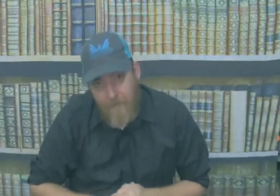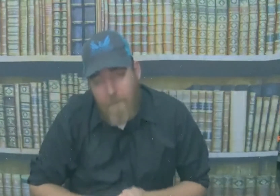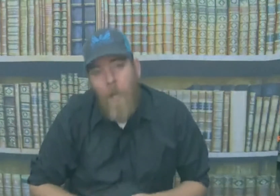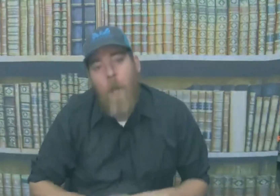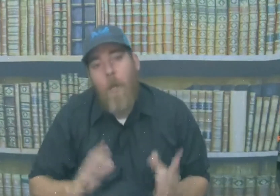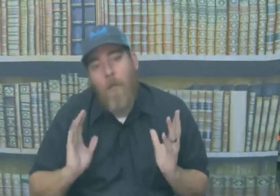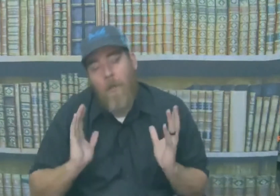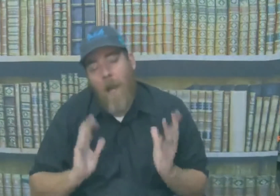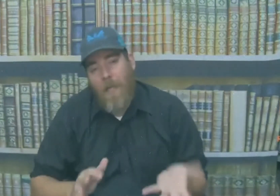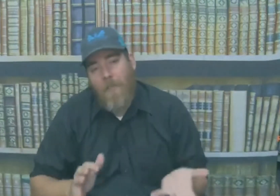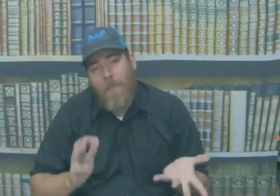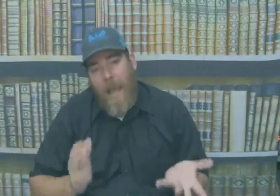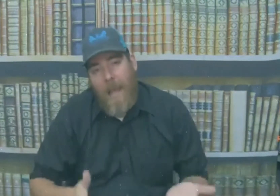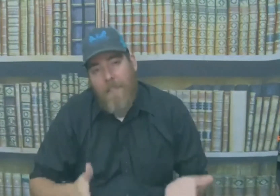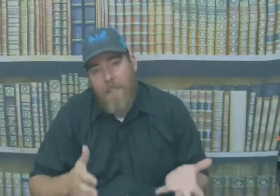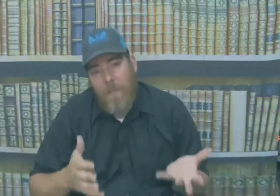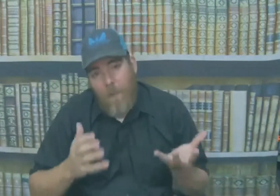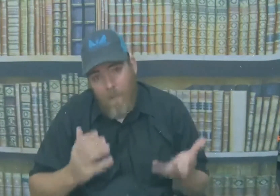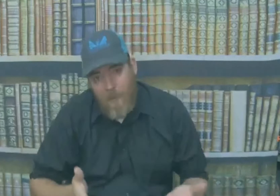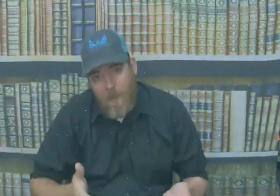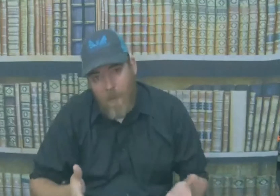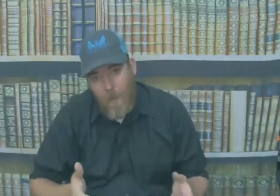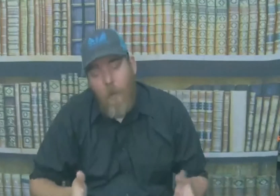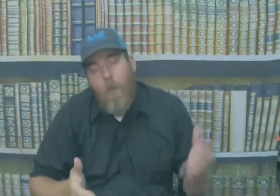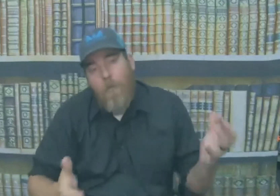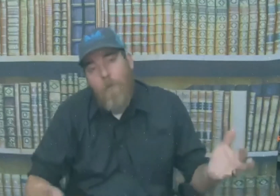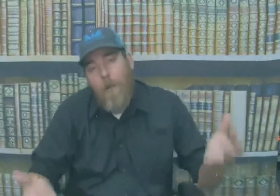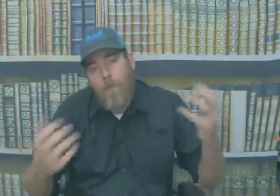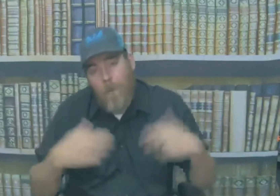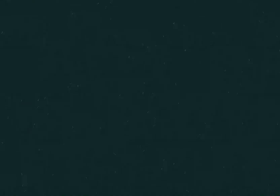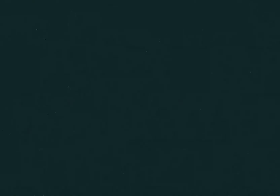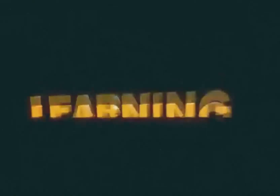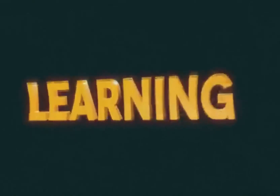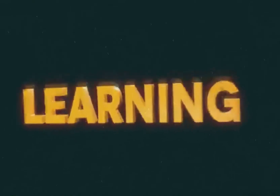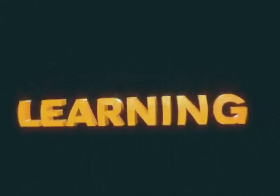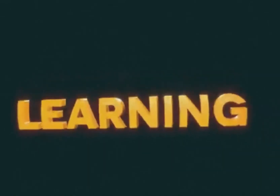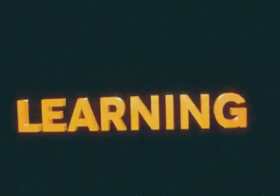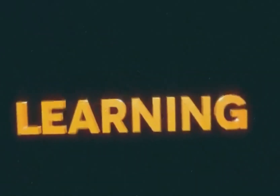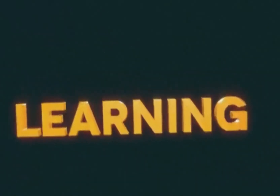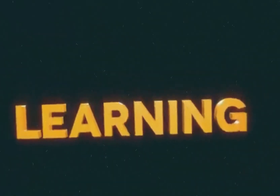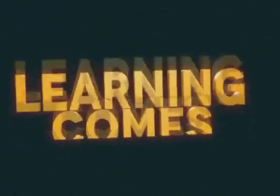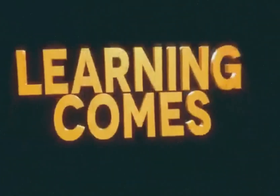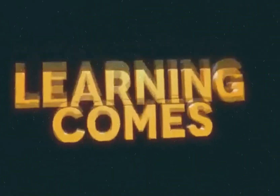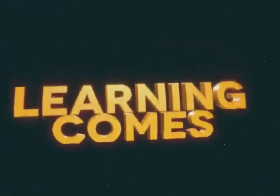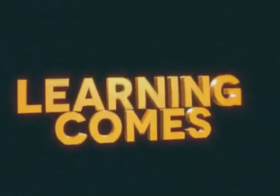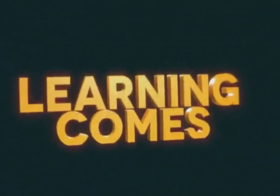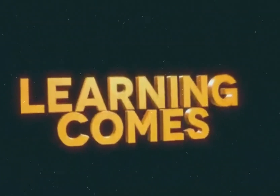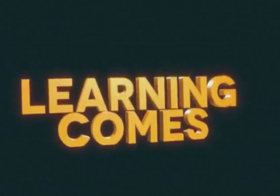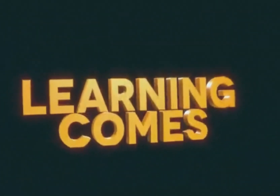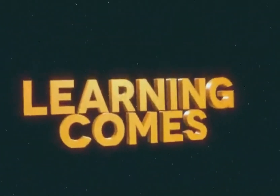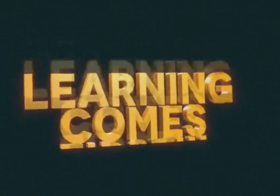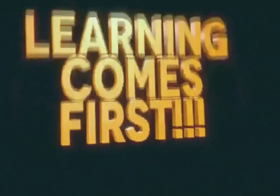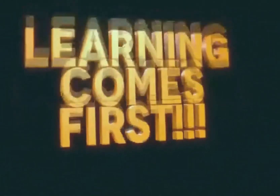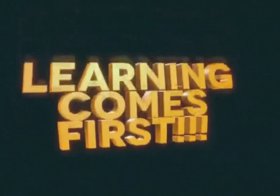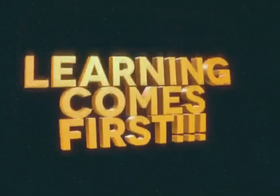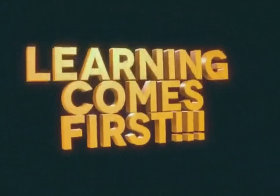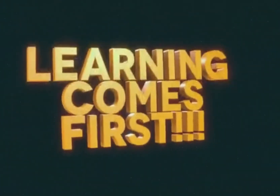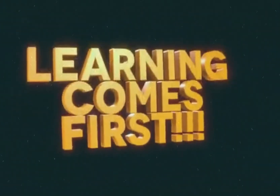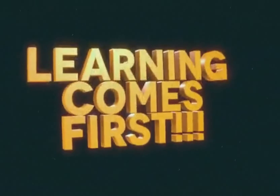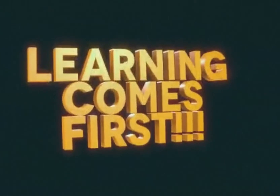your costume has to permit you to come to school and learn right so if you can't sit down in it if you